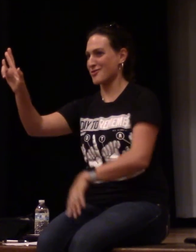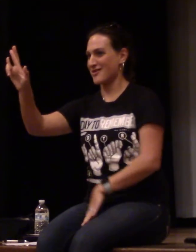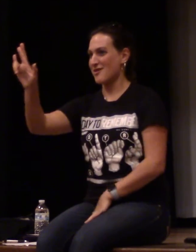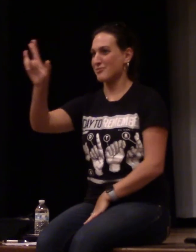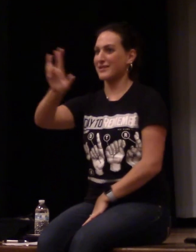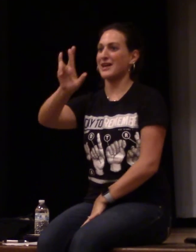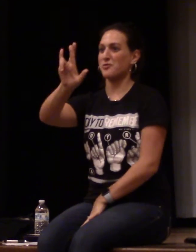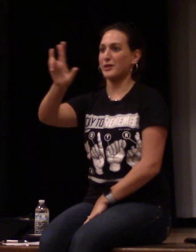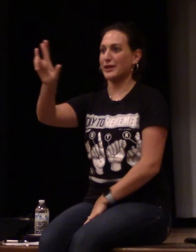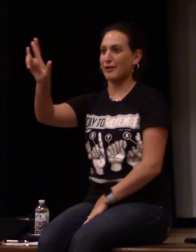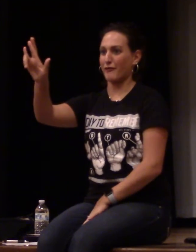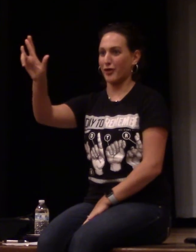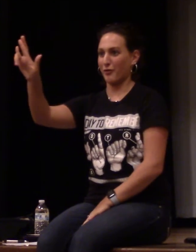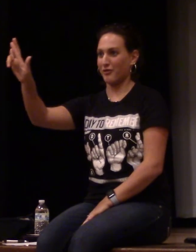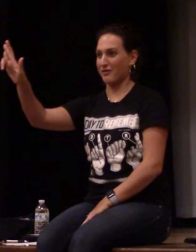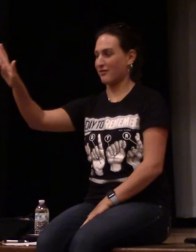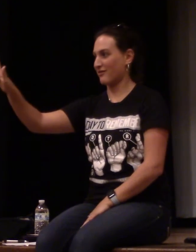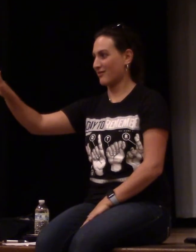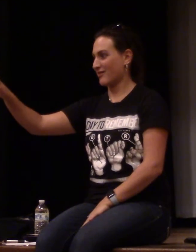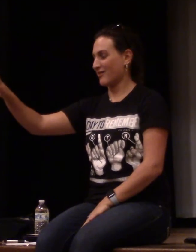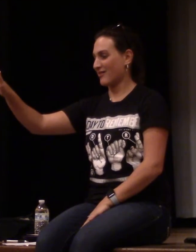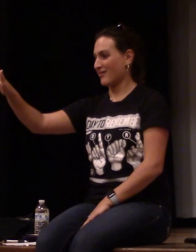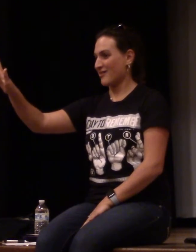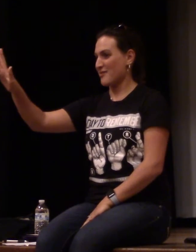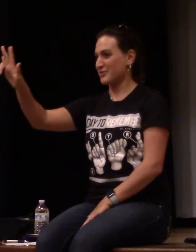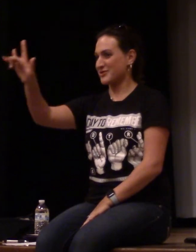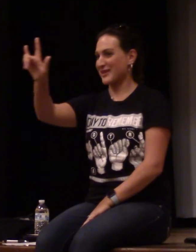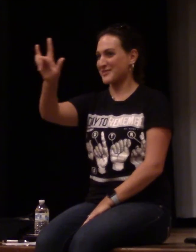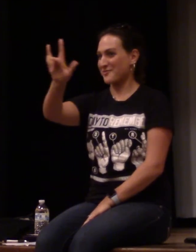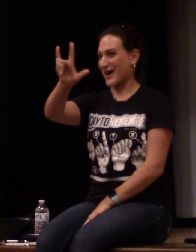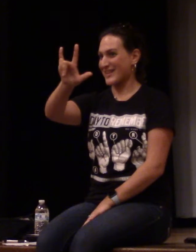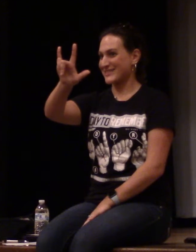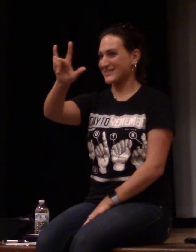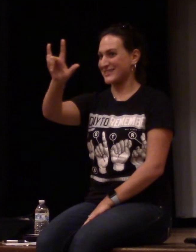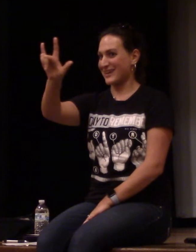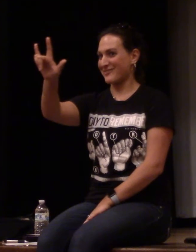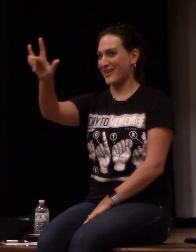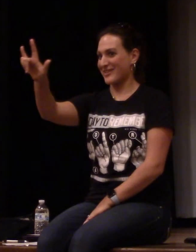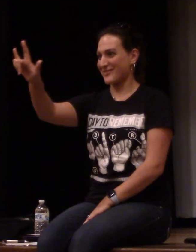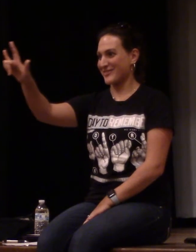but that's I really love you. But do you guys know why this is the sign for I love you?